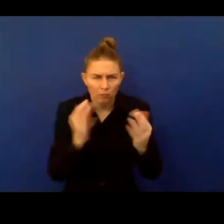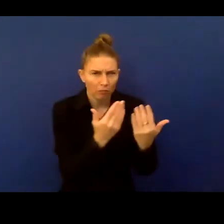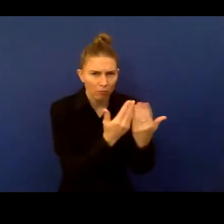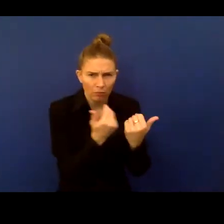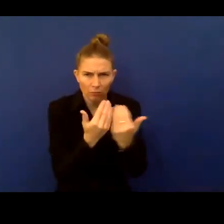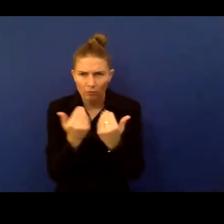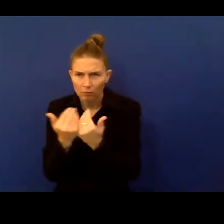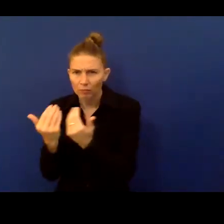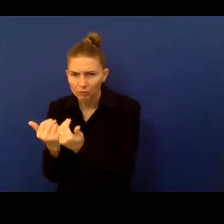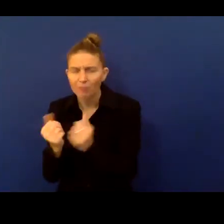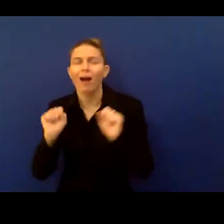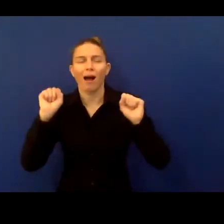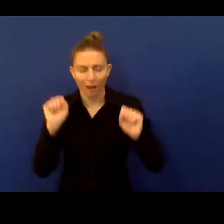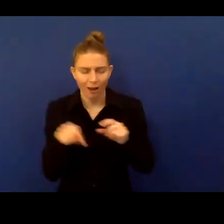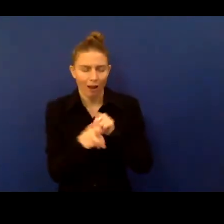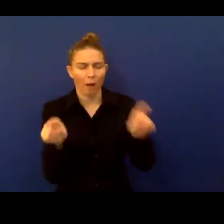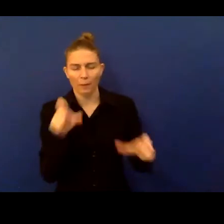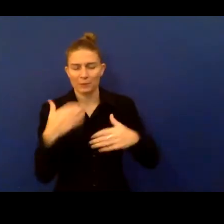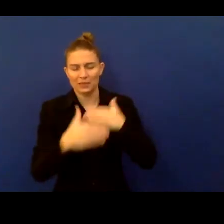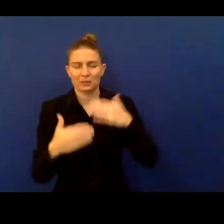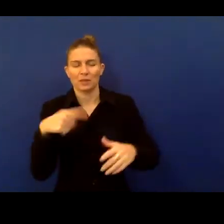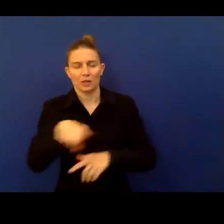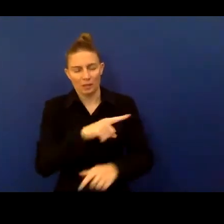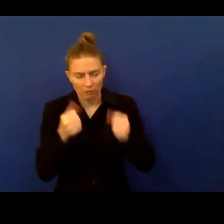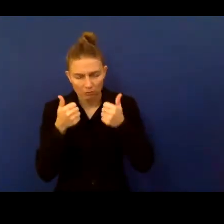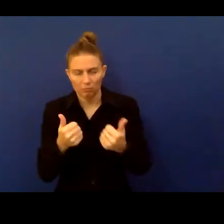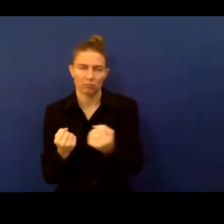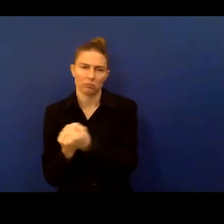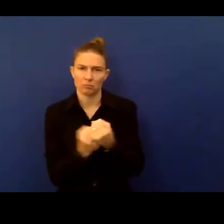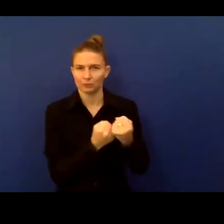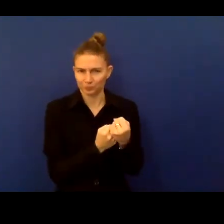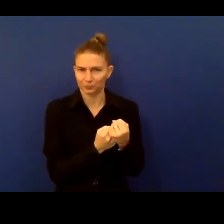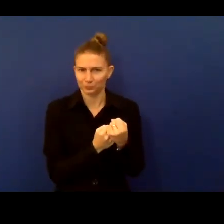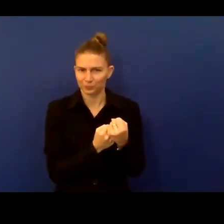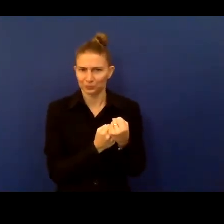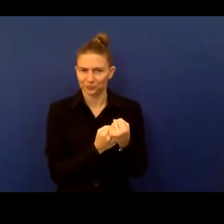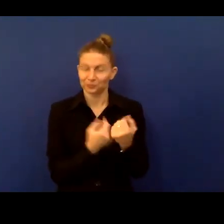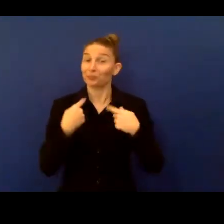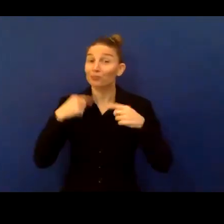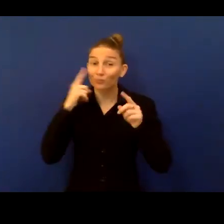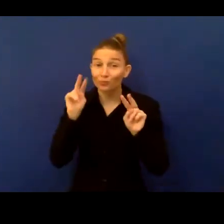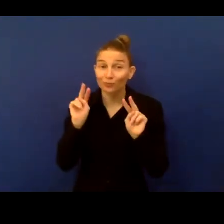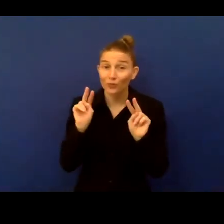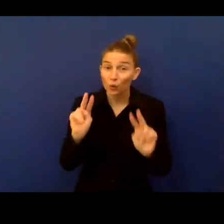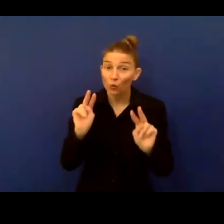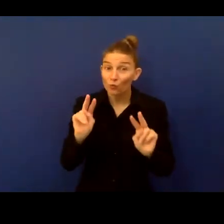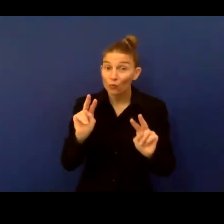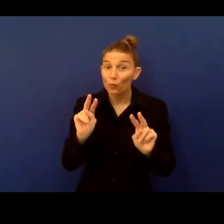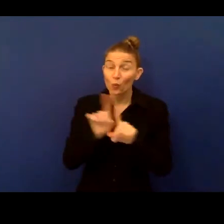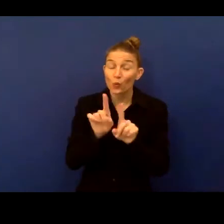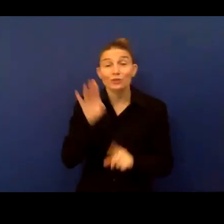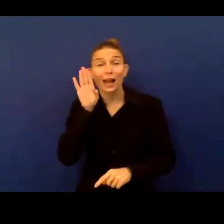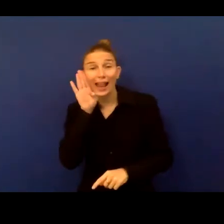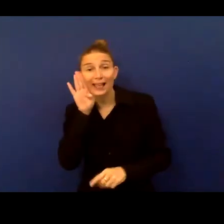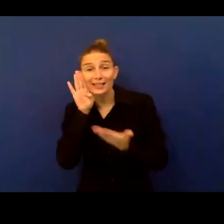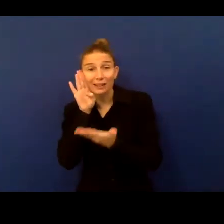fulfil the rights of people with disabilities. So, I look forward to also listening to the